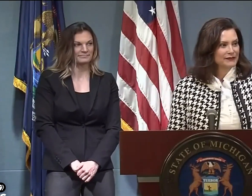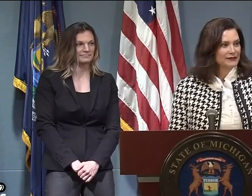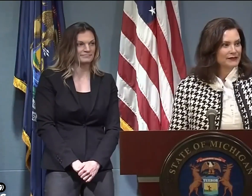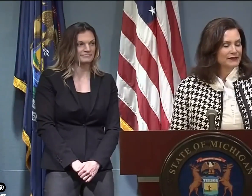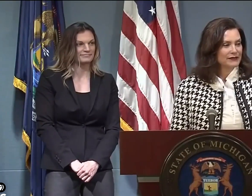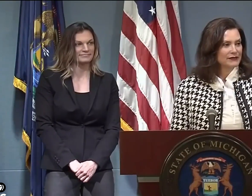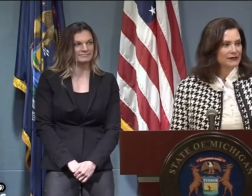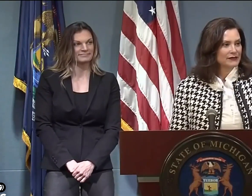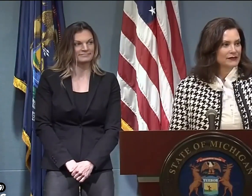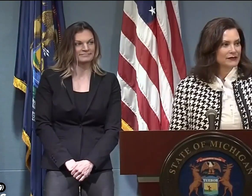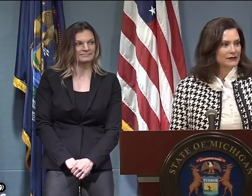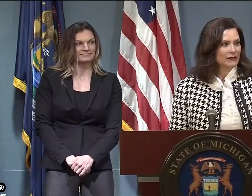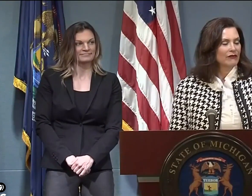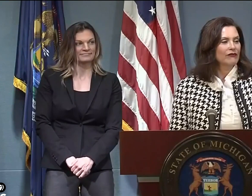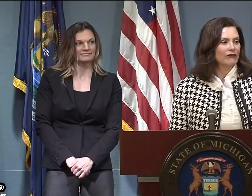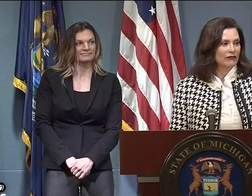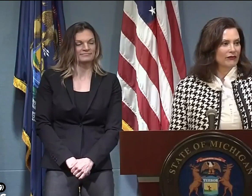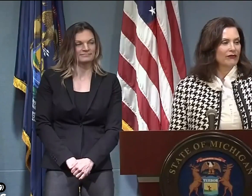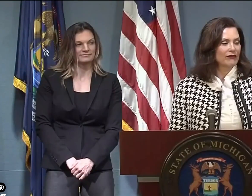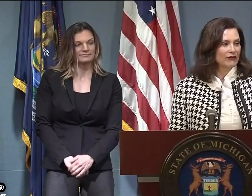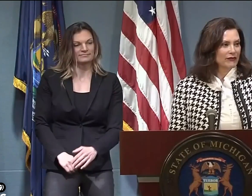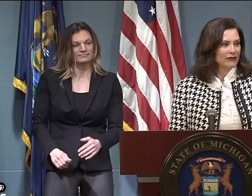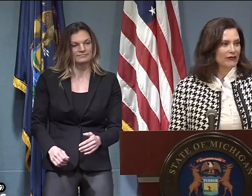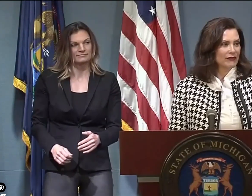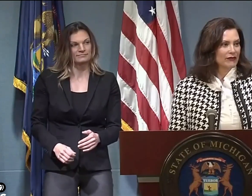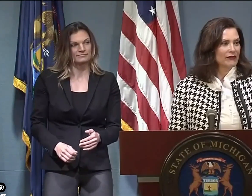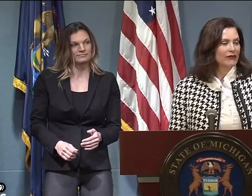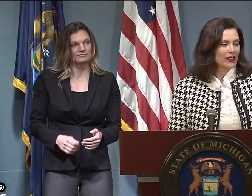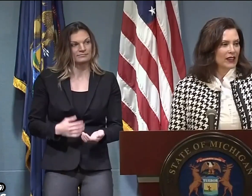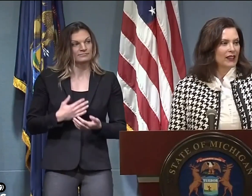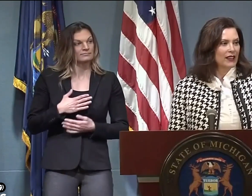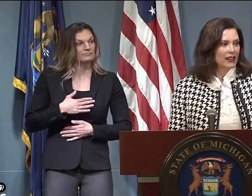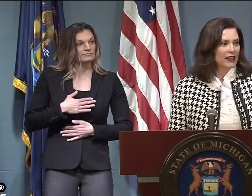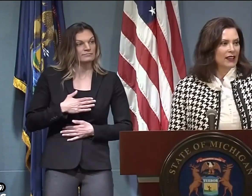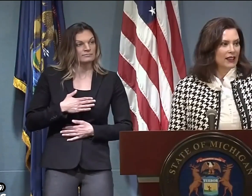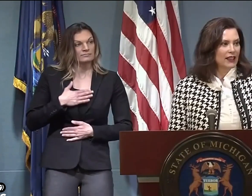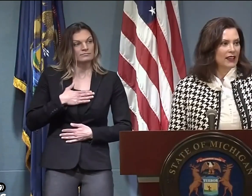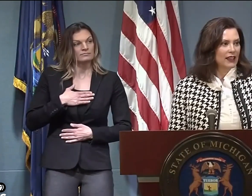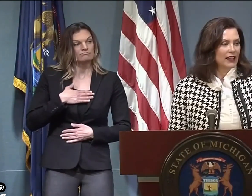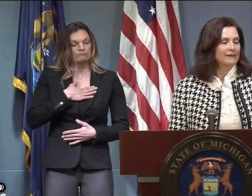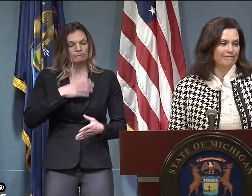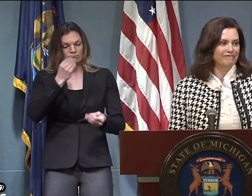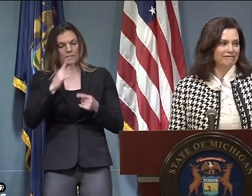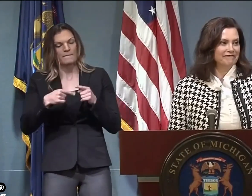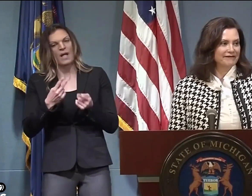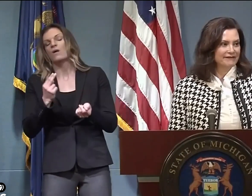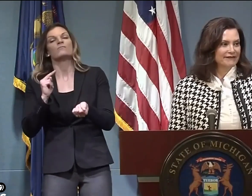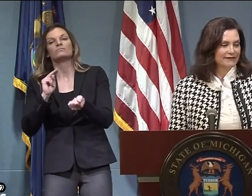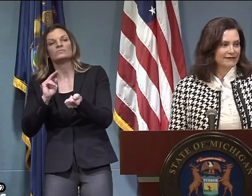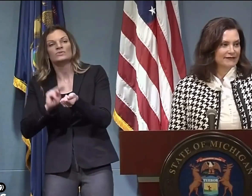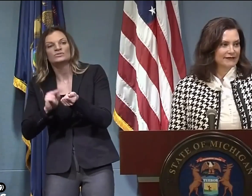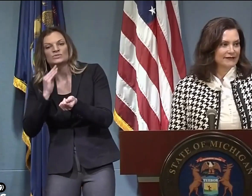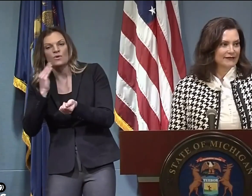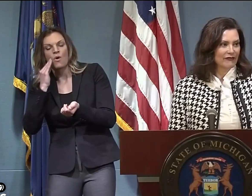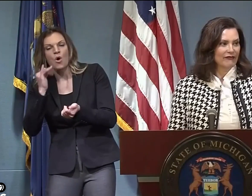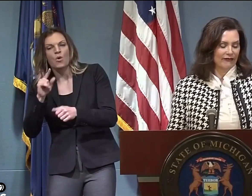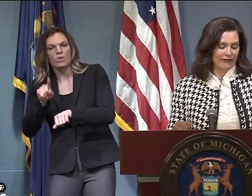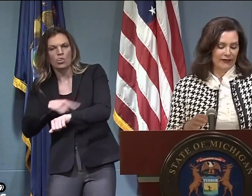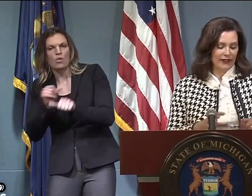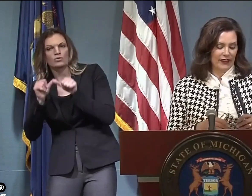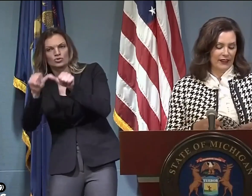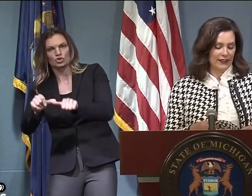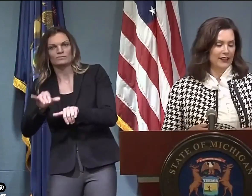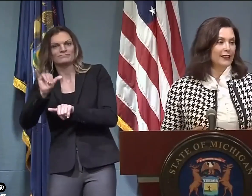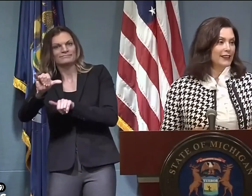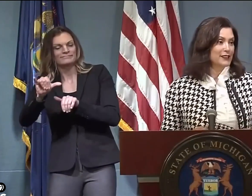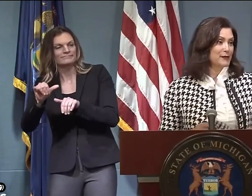Could you update us on the status of long-term care facility reporting? I know we're transitioning to a new